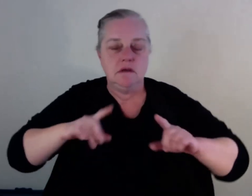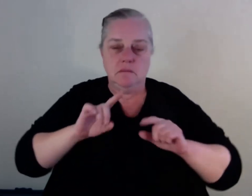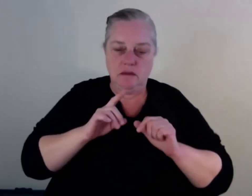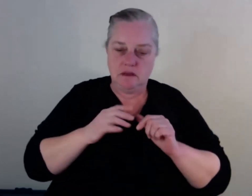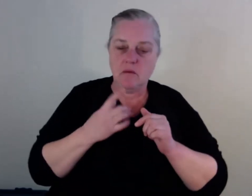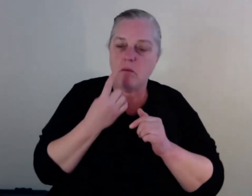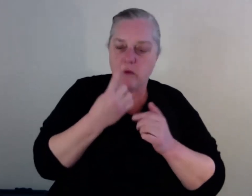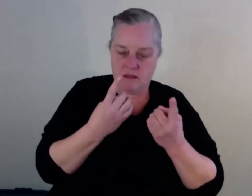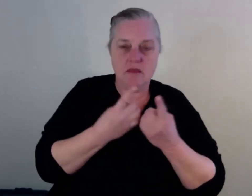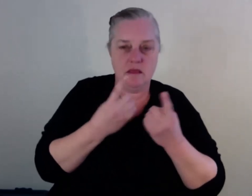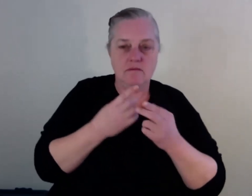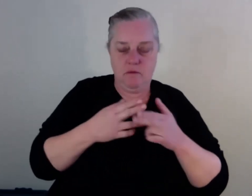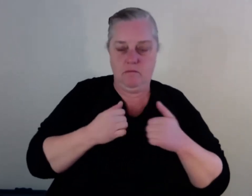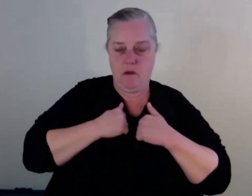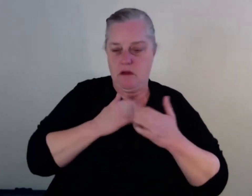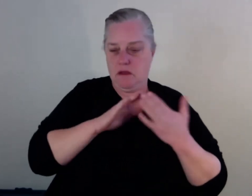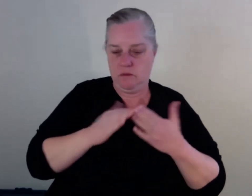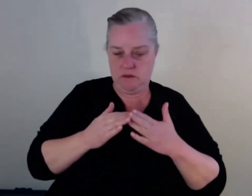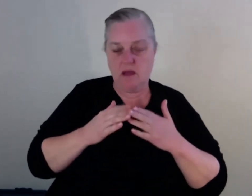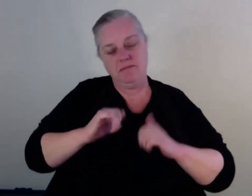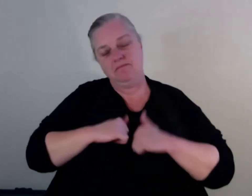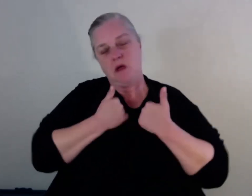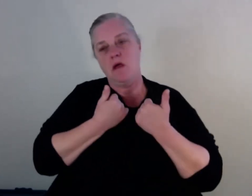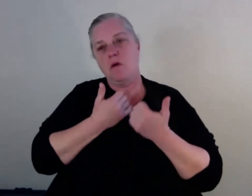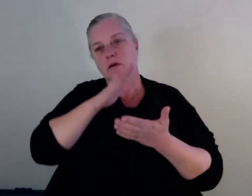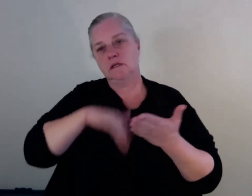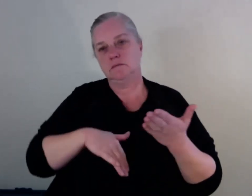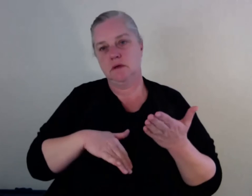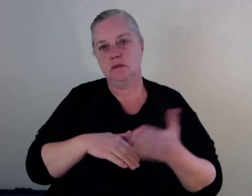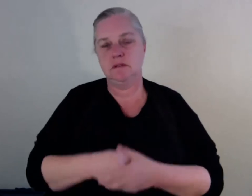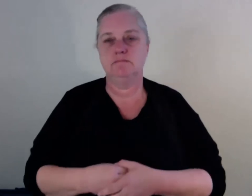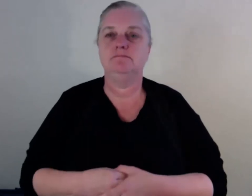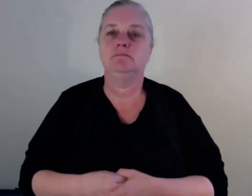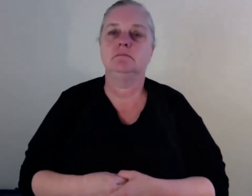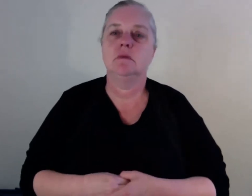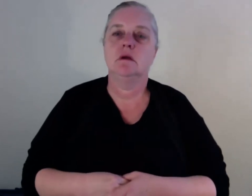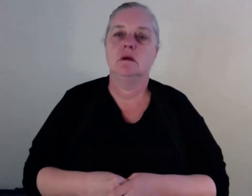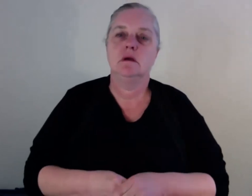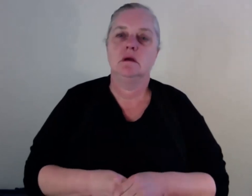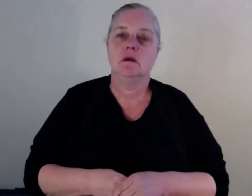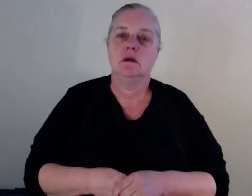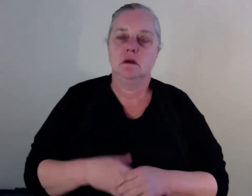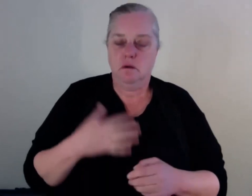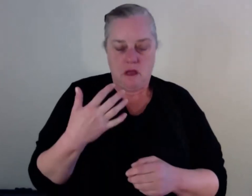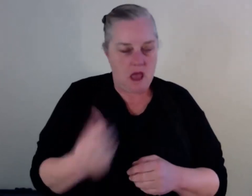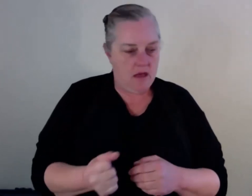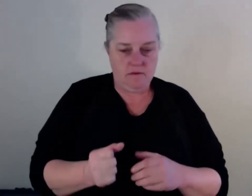cause I can only go on my own experience. You know, we've got mob for, you know, we've got noise, we've got Murray's like Queenslanders, you know, people from